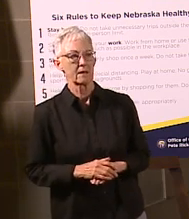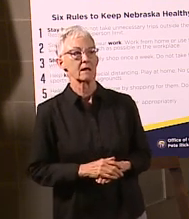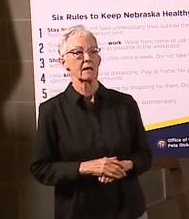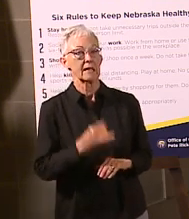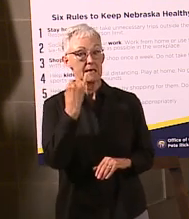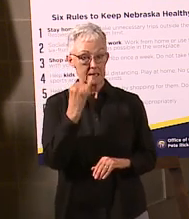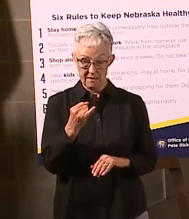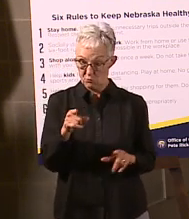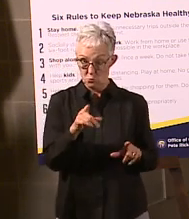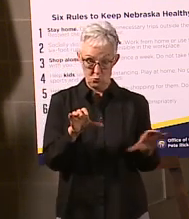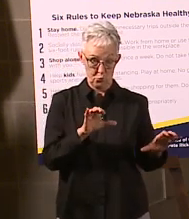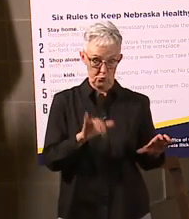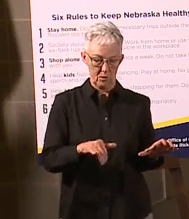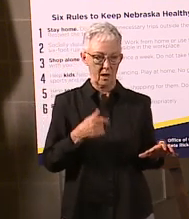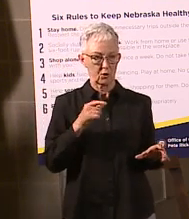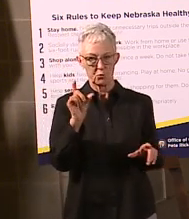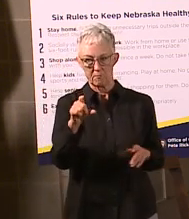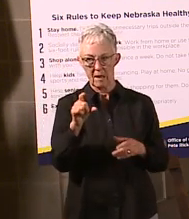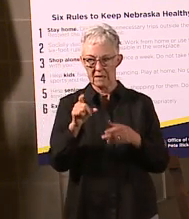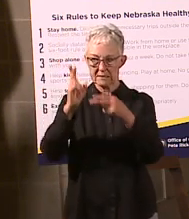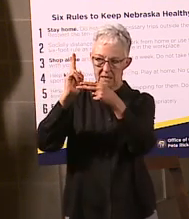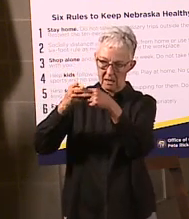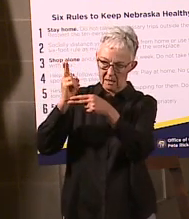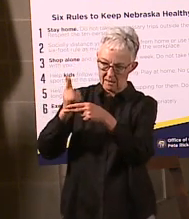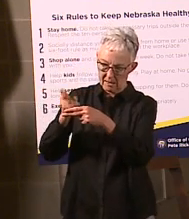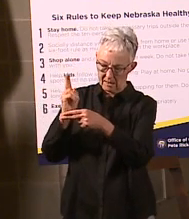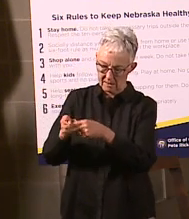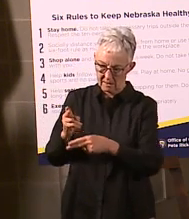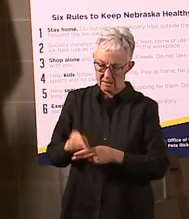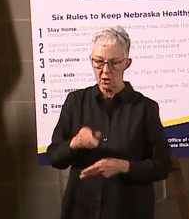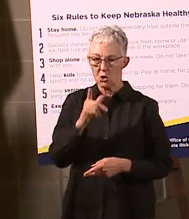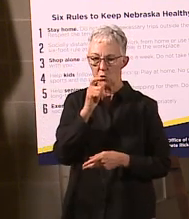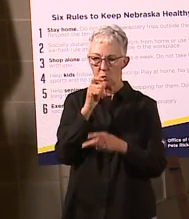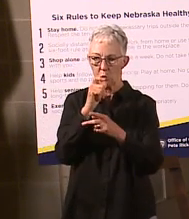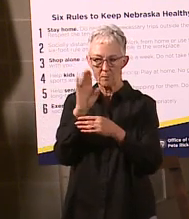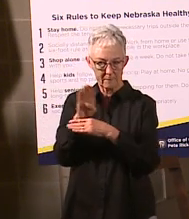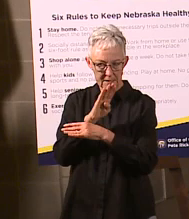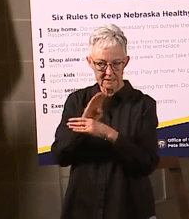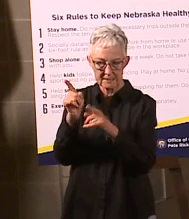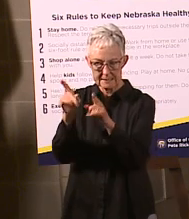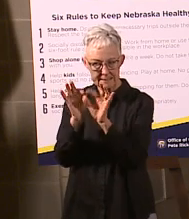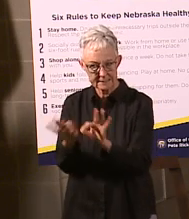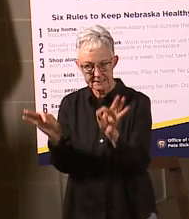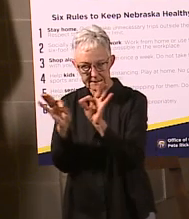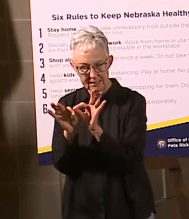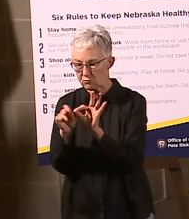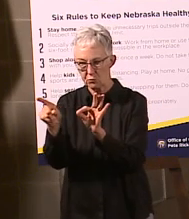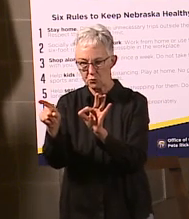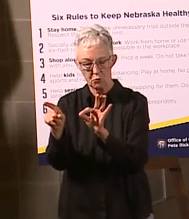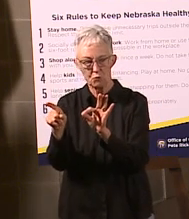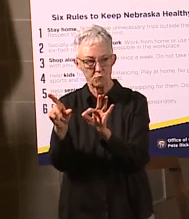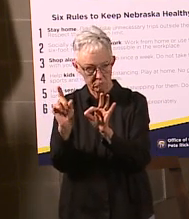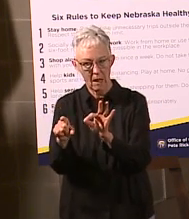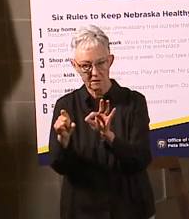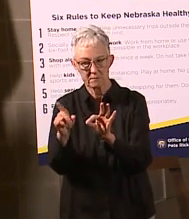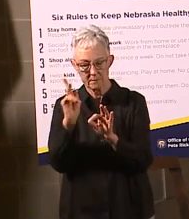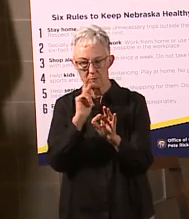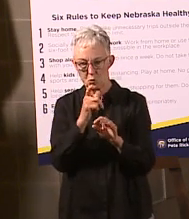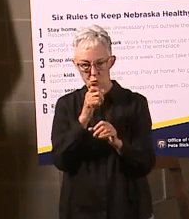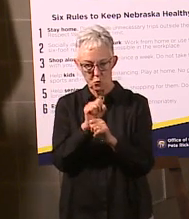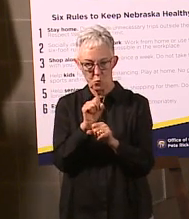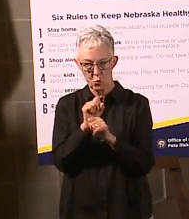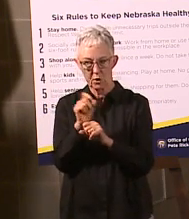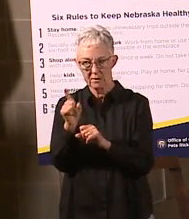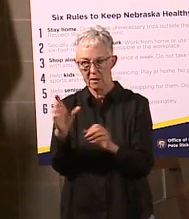ones that not essential. We didn't do that here in Nebraska. But food processing would be one of those essential ones. The President's executive order really kind of clarified and